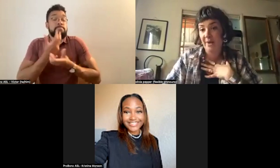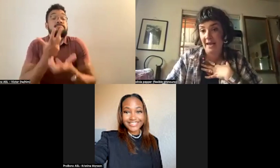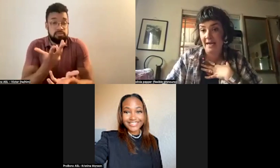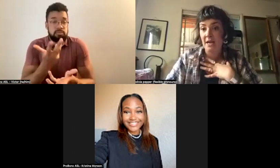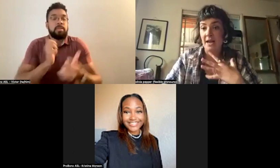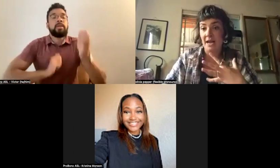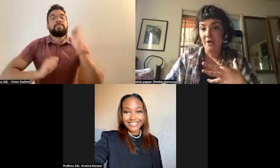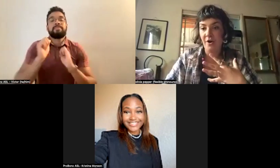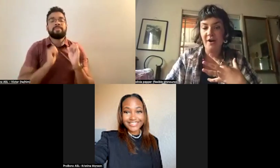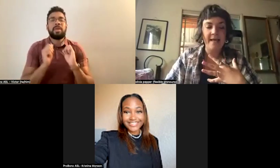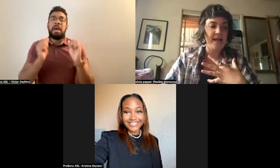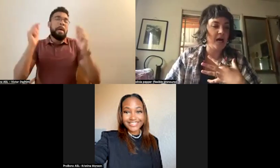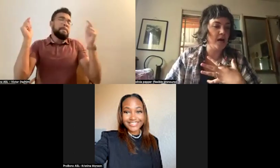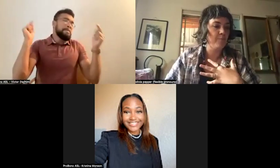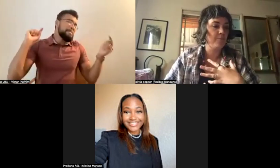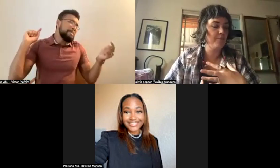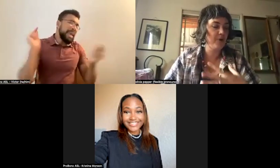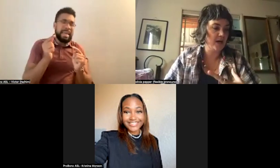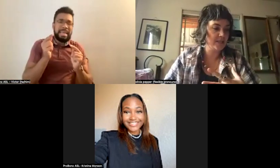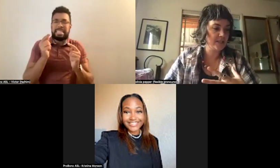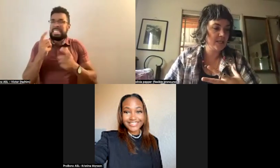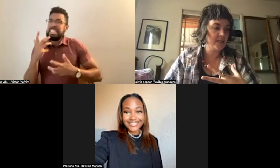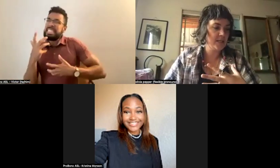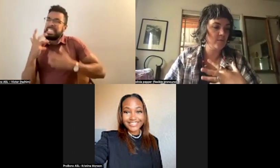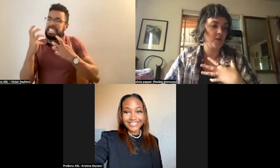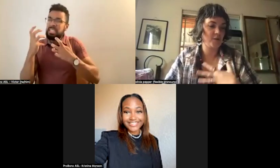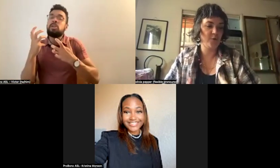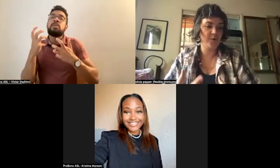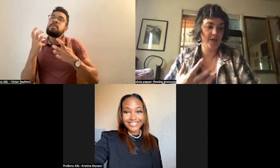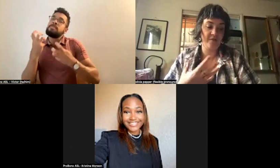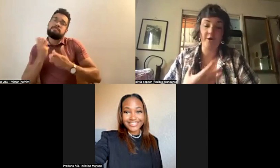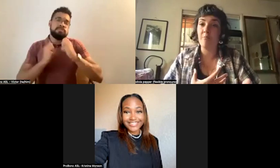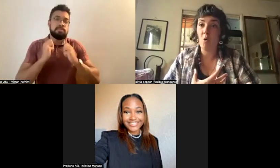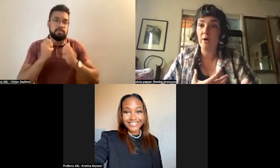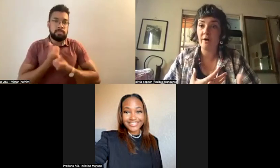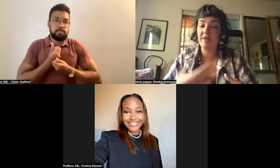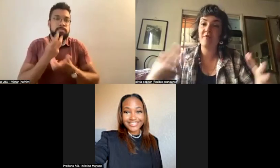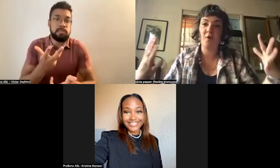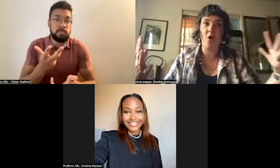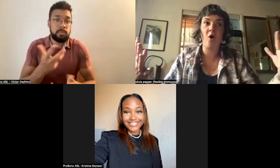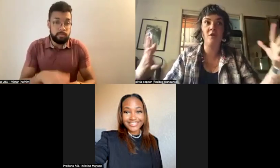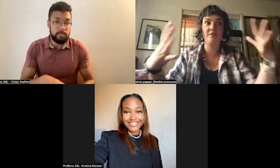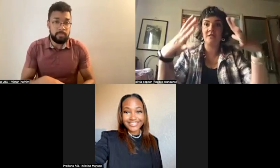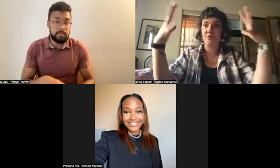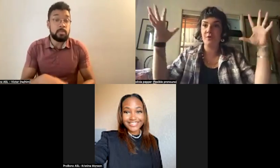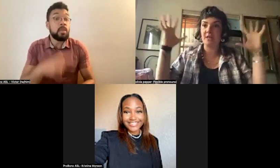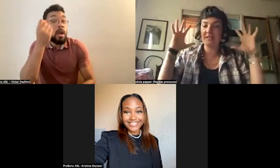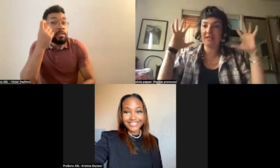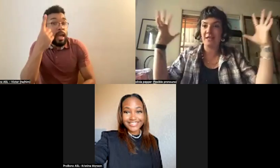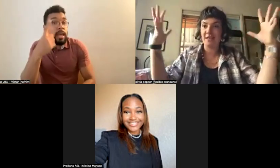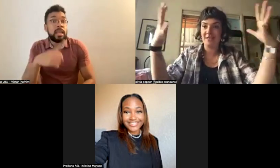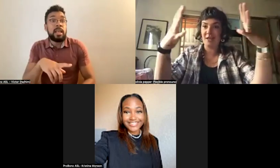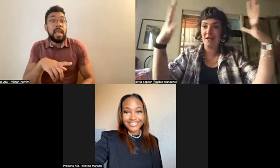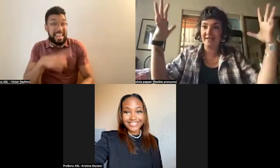their pain and anger. Um, but there was also a very important thing for all of these New York